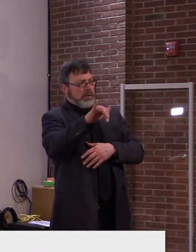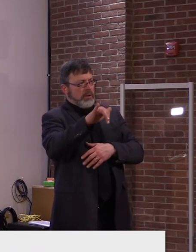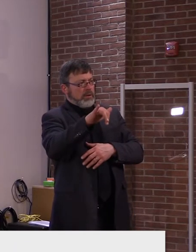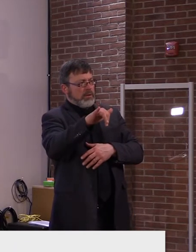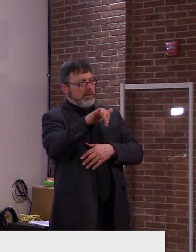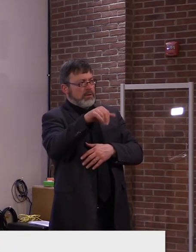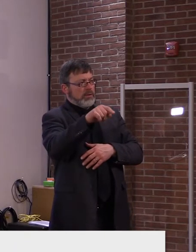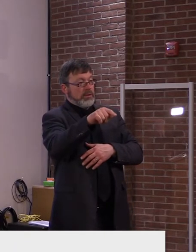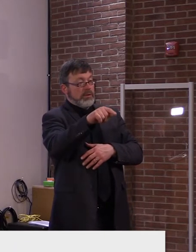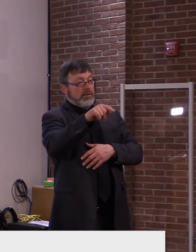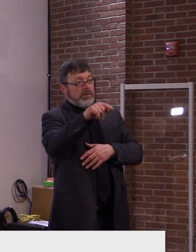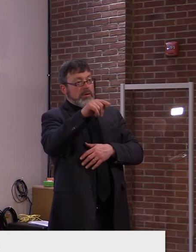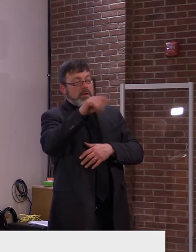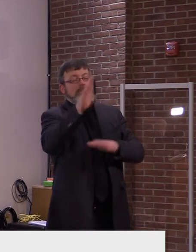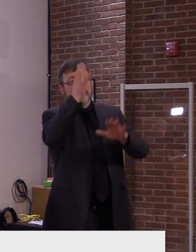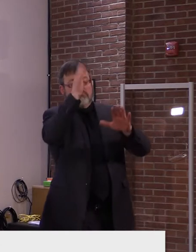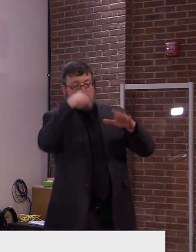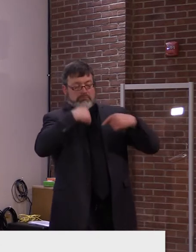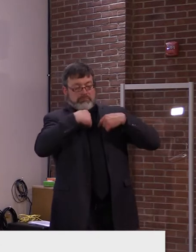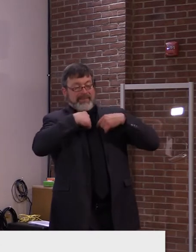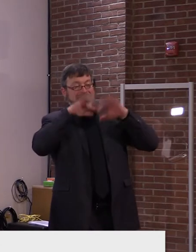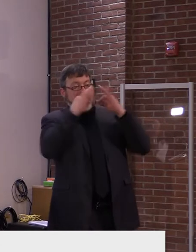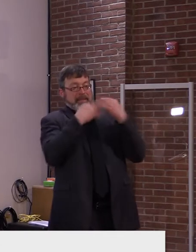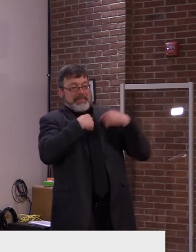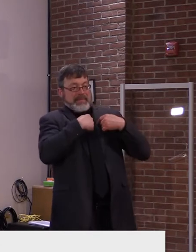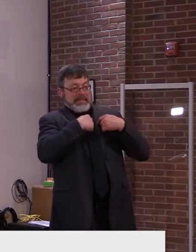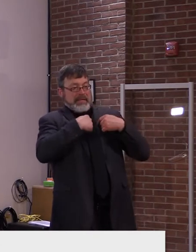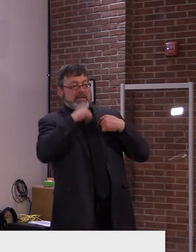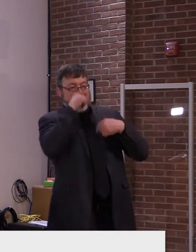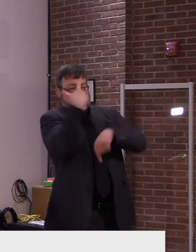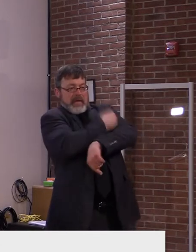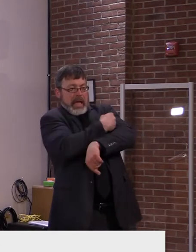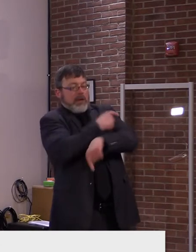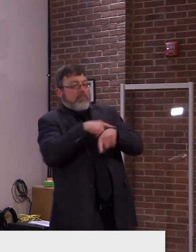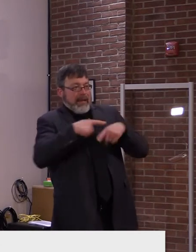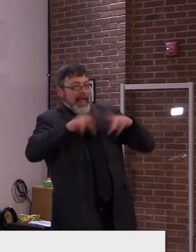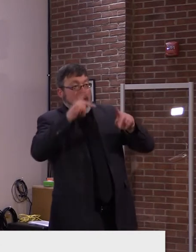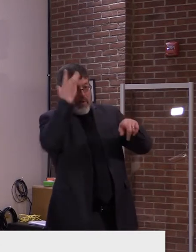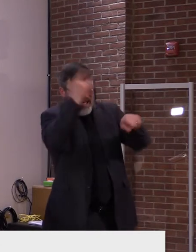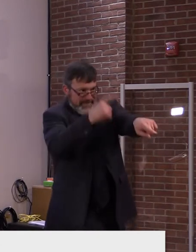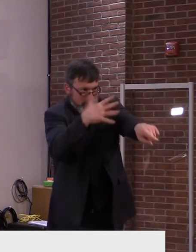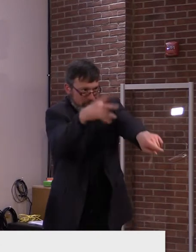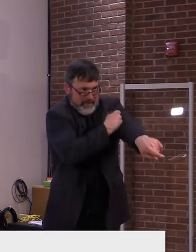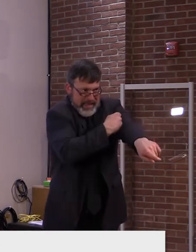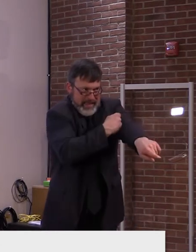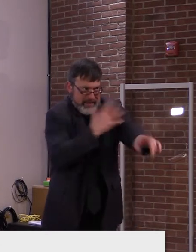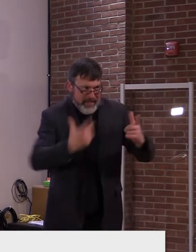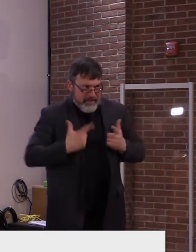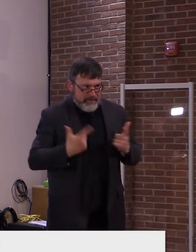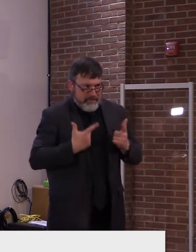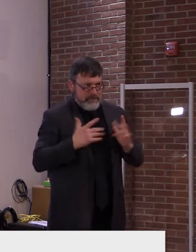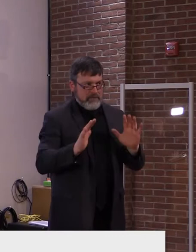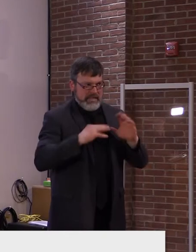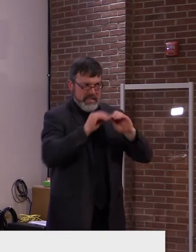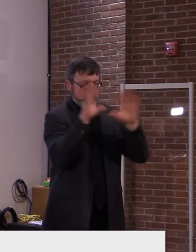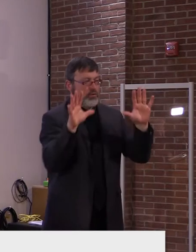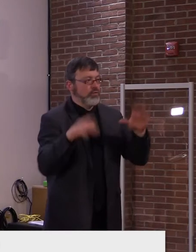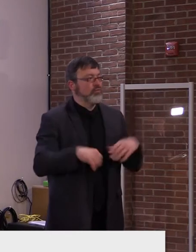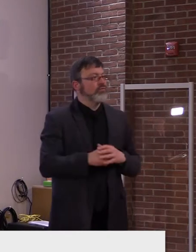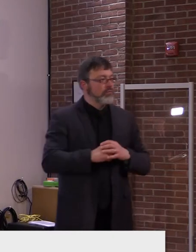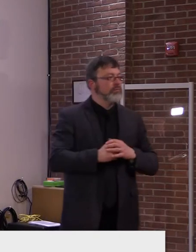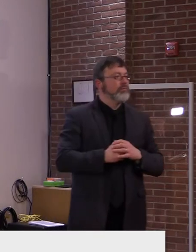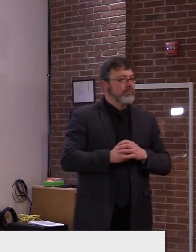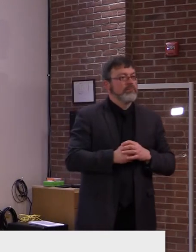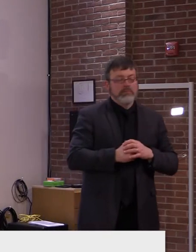Regarding the, the winter storm Dr. Levine talks about, oh, actually, Secretary Smith, this is probably for you too. I'm wondering if we're, if